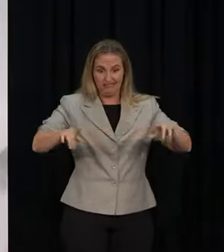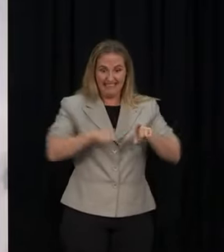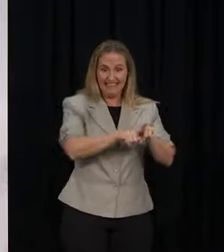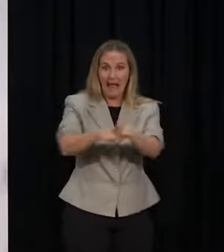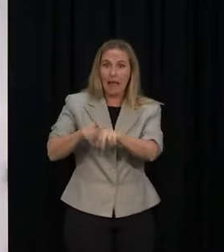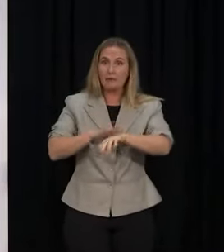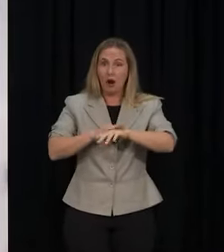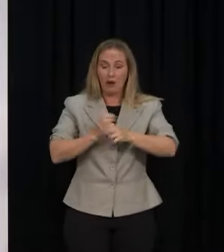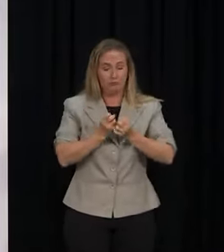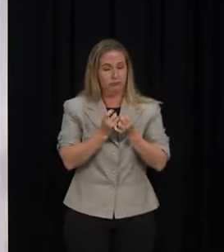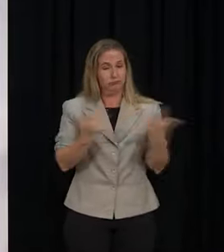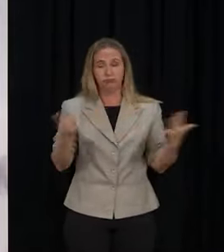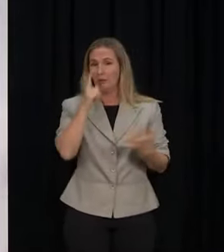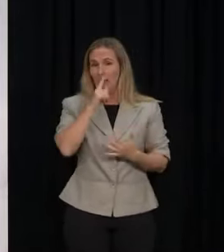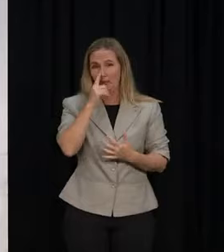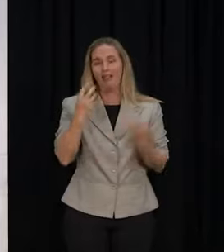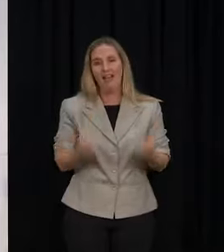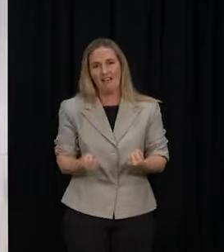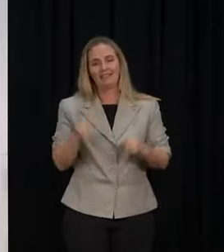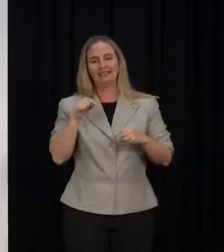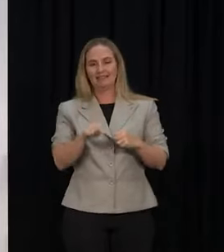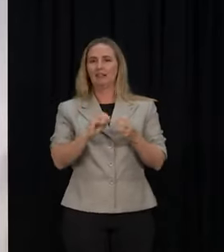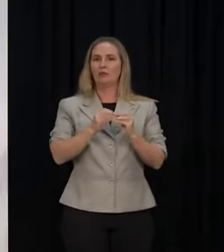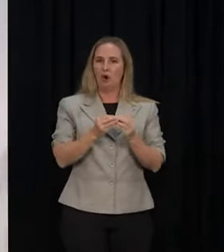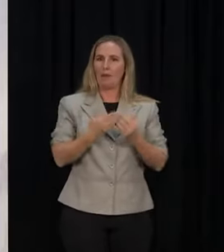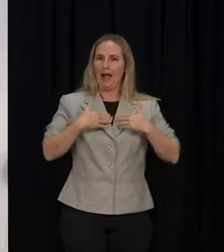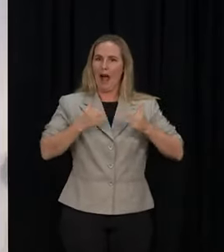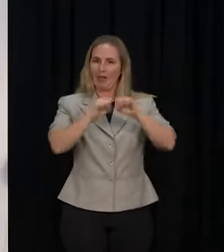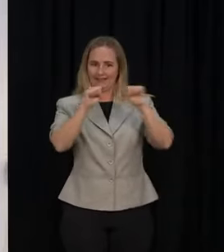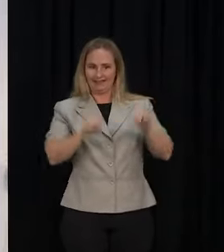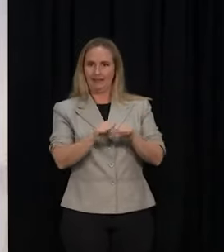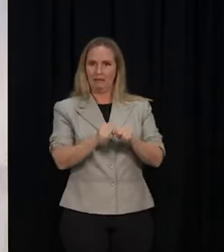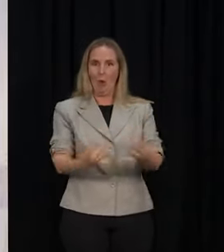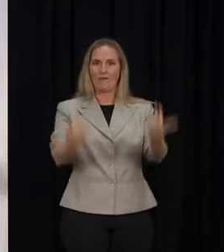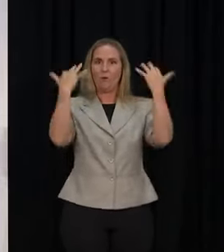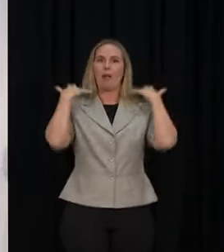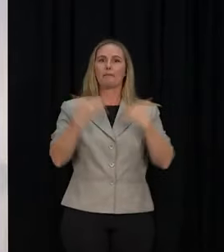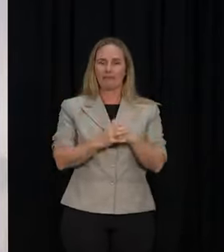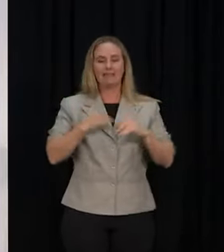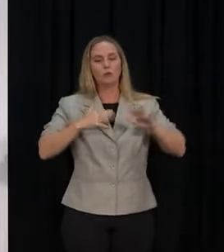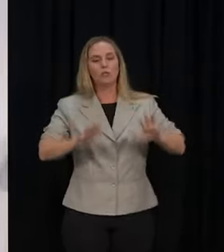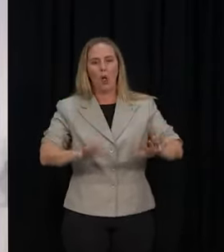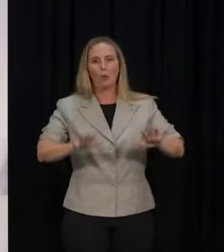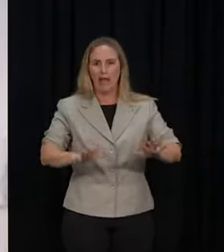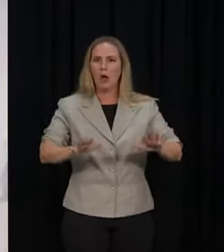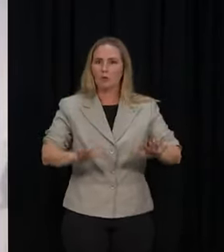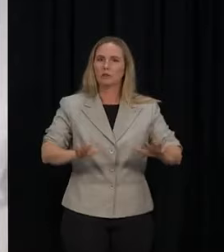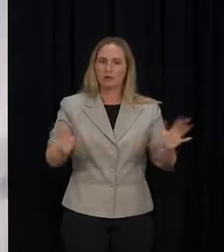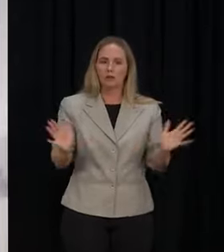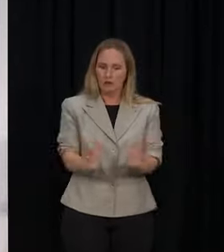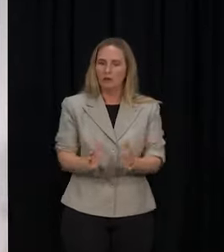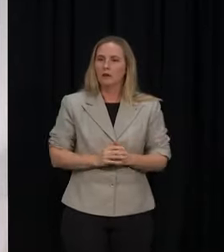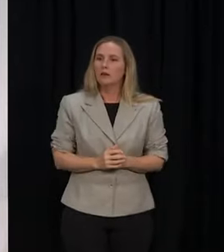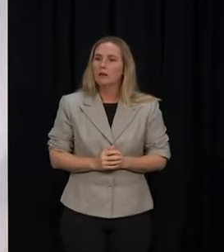our health professionals, rightly, I believe, to want to ensure that we're protecting our health system and slowing it down. Just for the Minister of Finance.